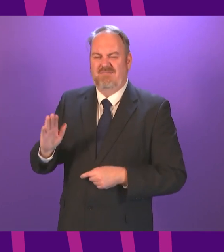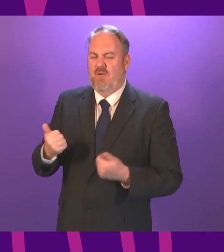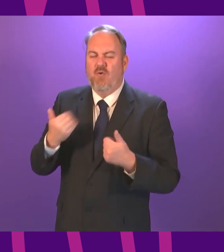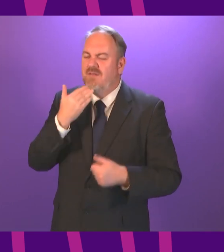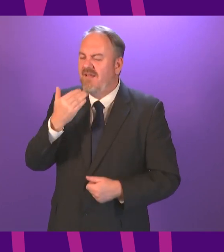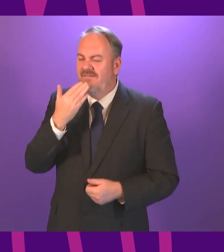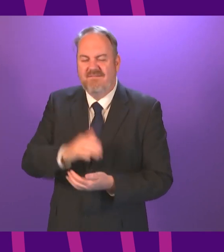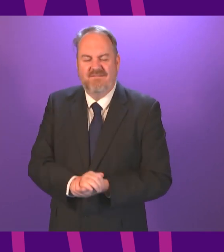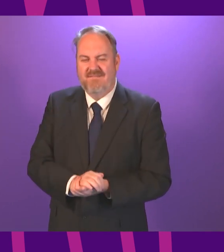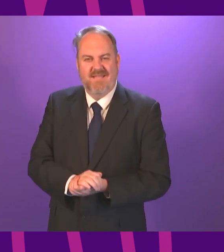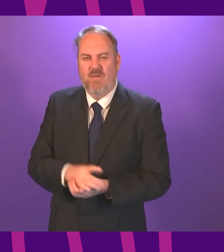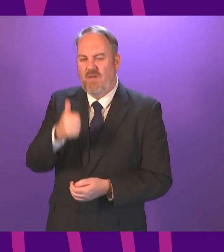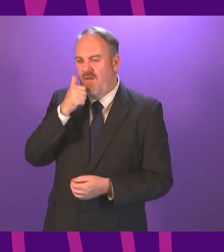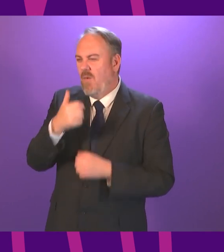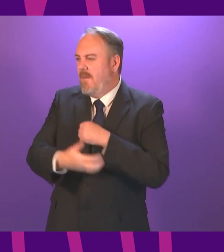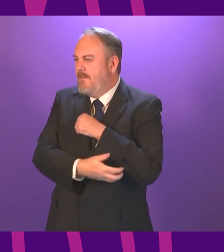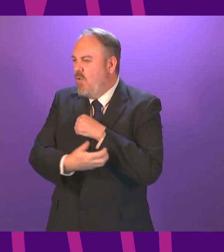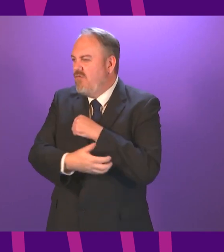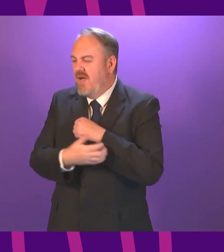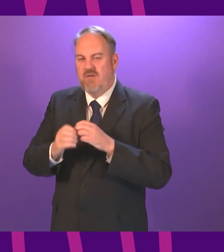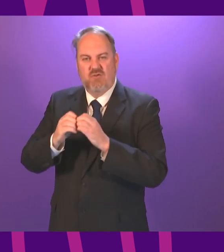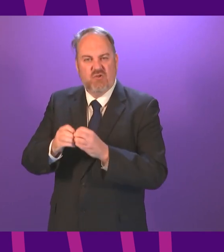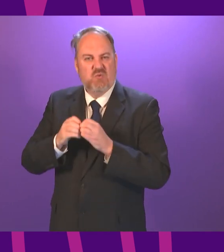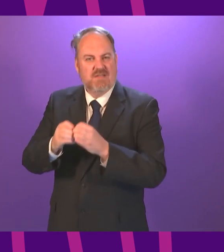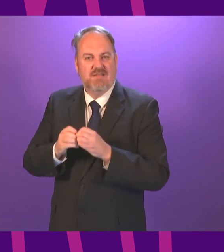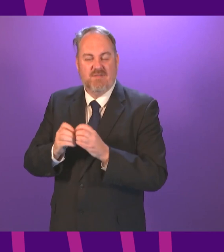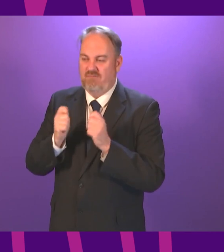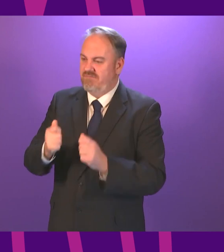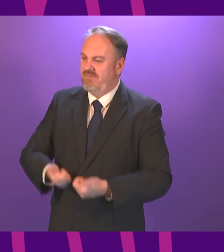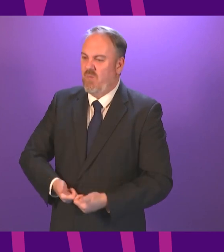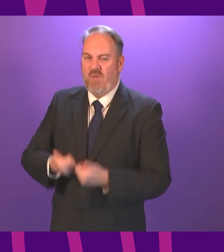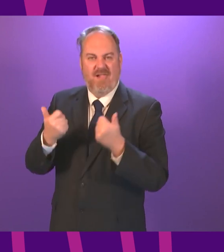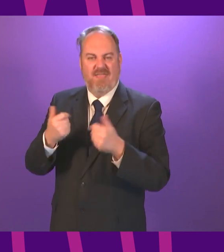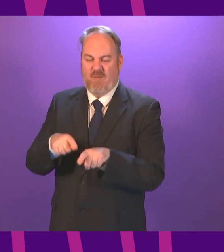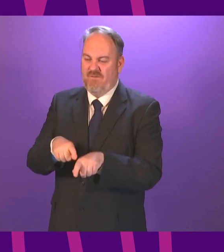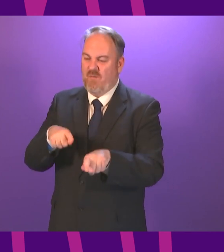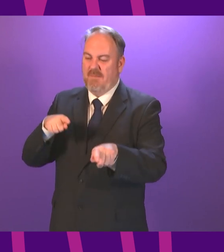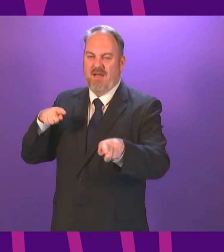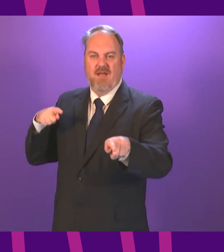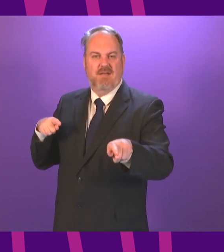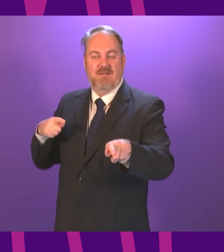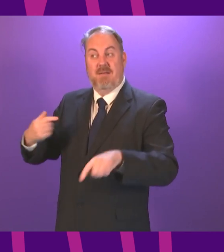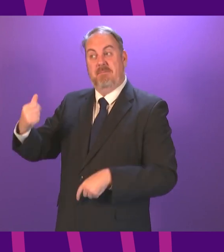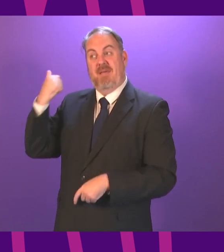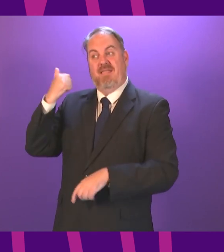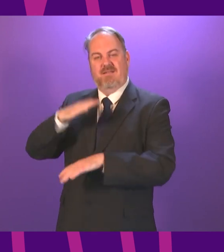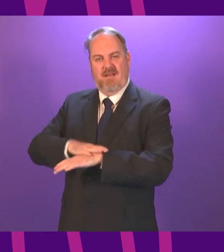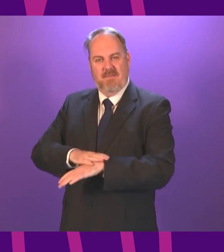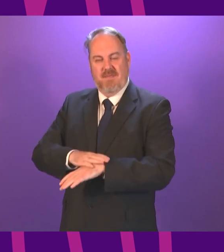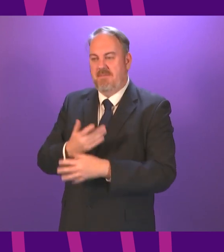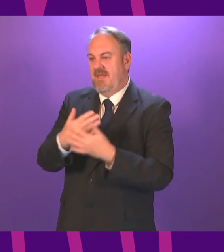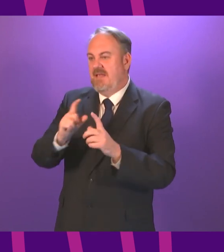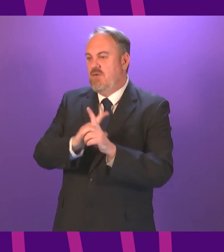pandemic students from our poorest communities were still being failed by a system that is widening the attainment gap. Our communities were still being torn